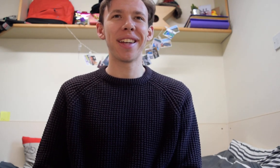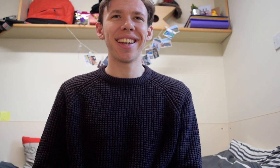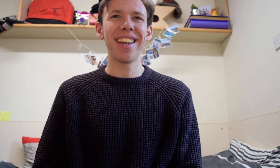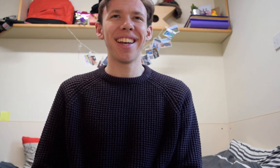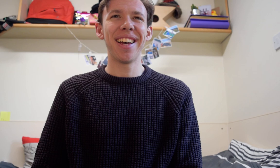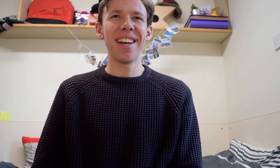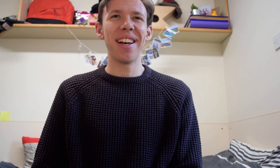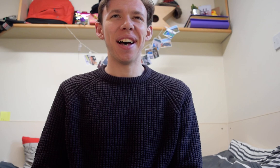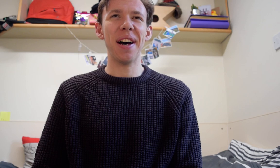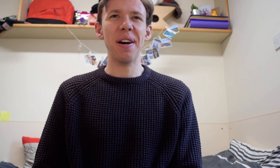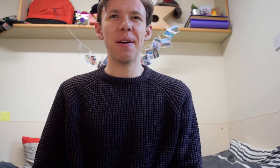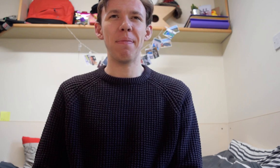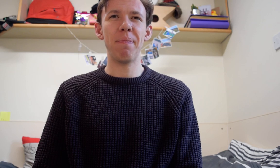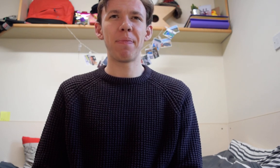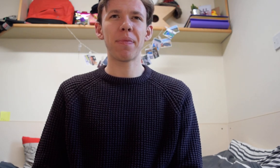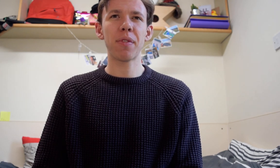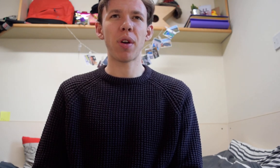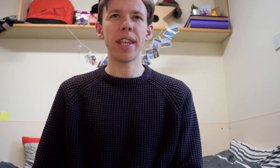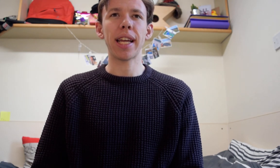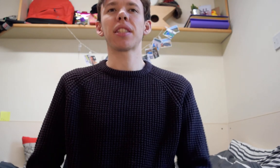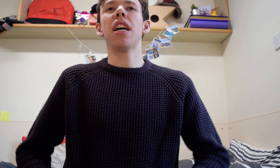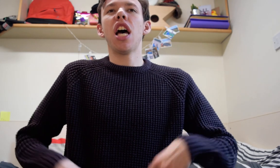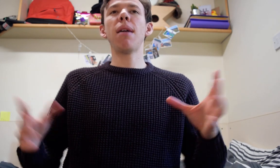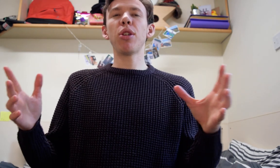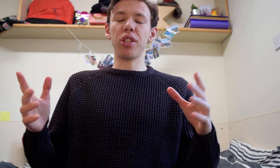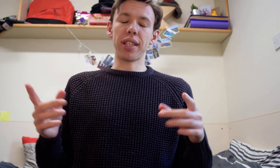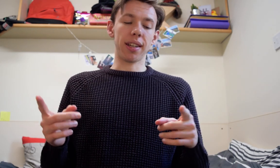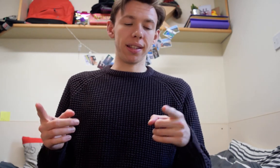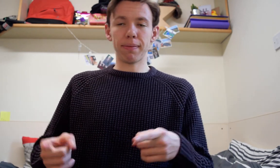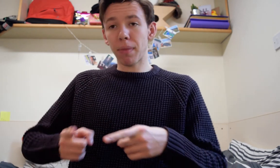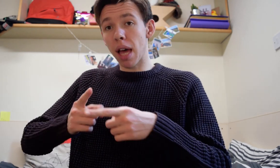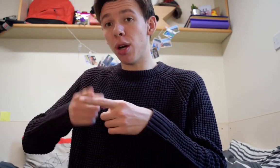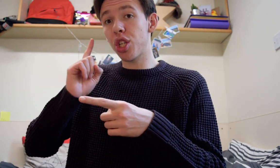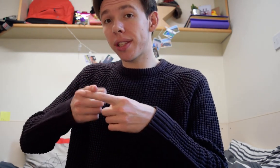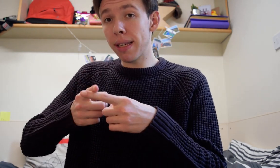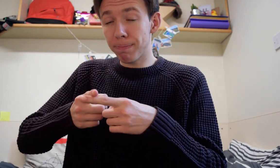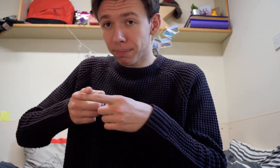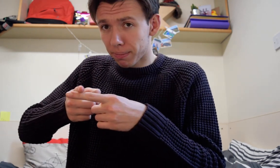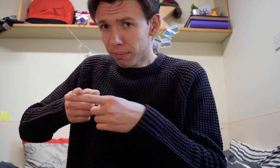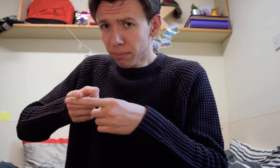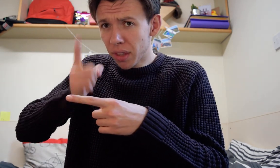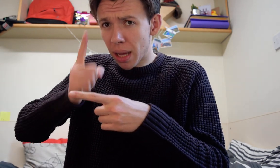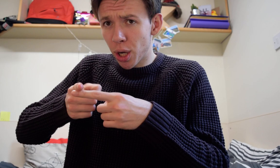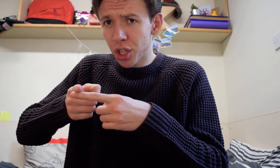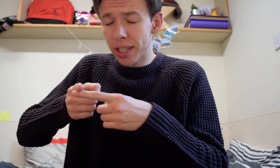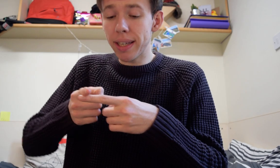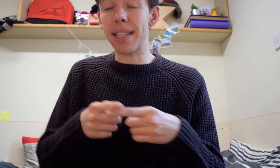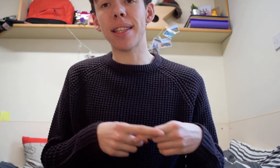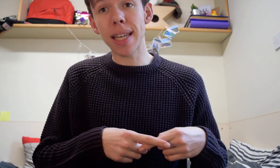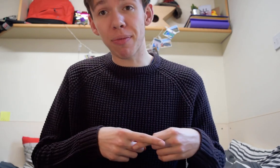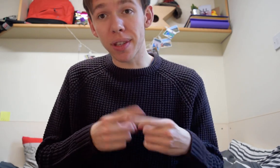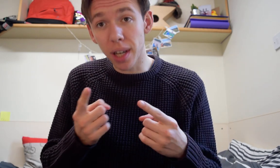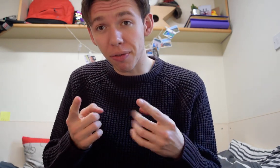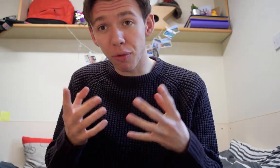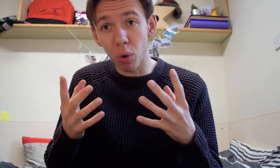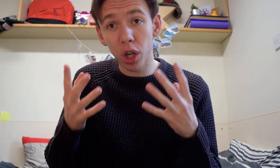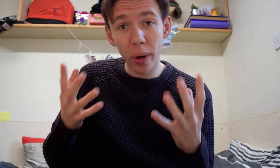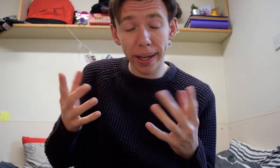by the next emergency signs emergency emergency is the same for the sign for quick